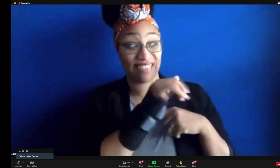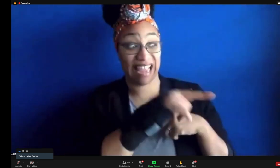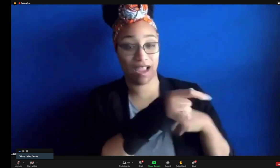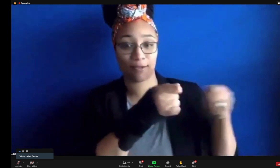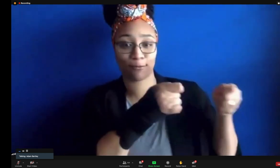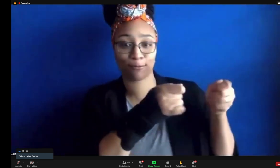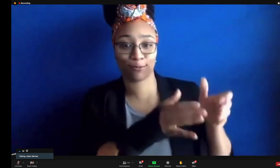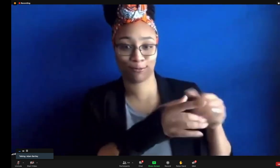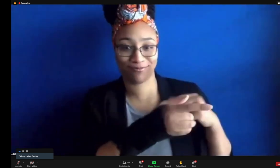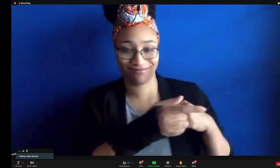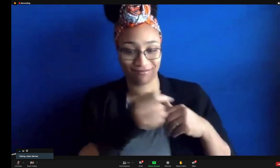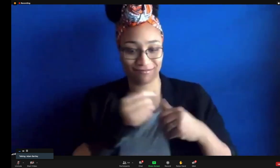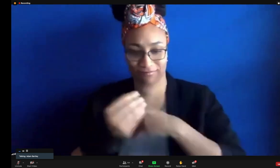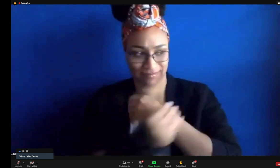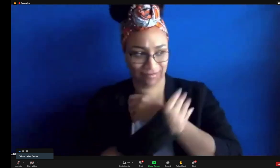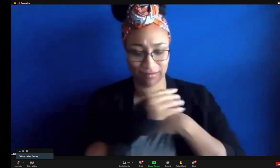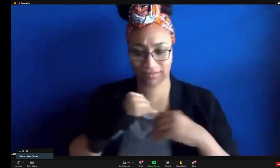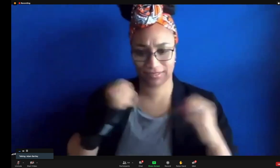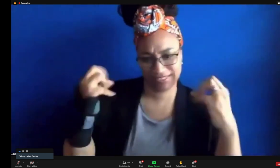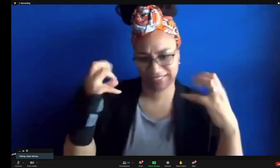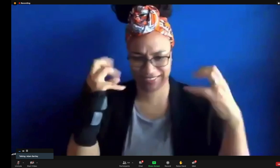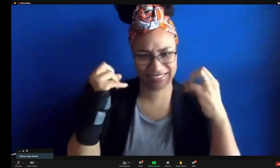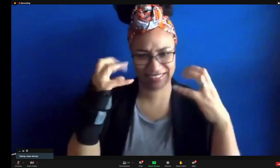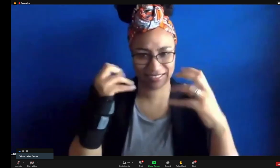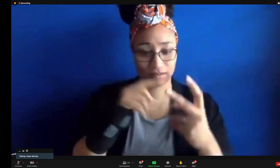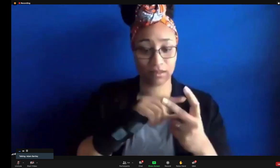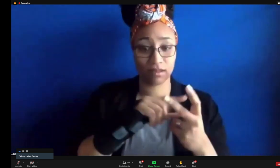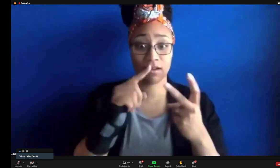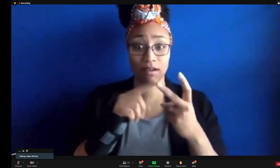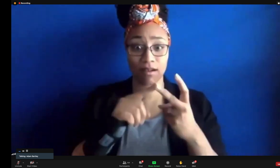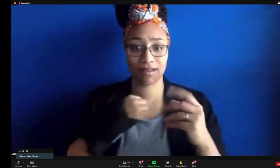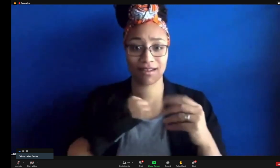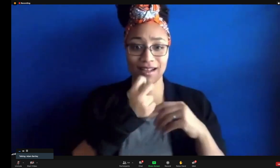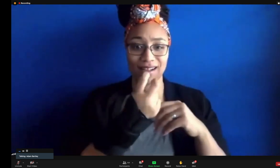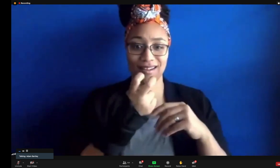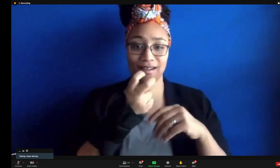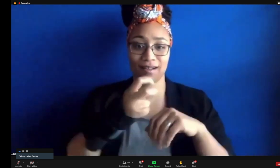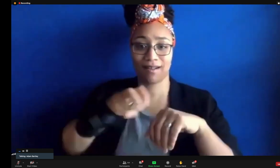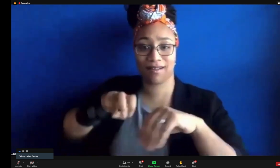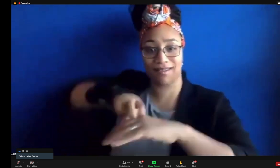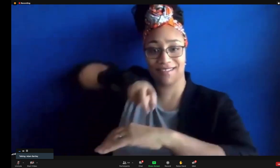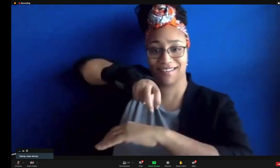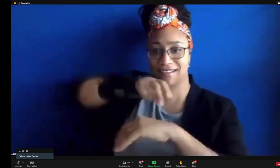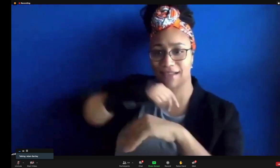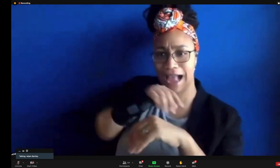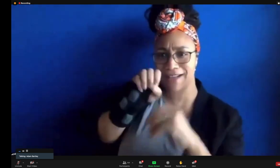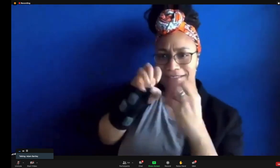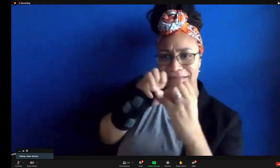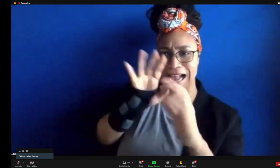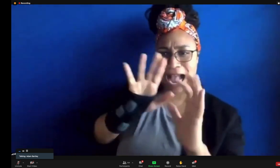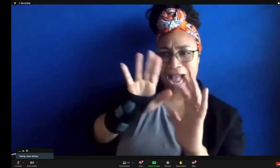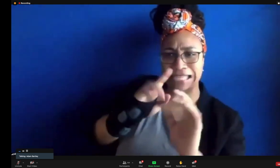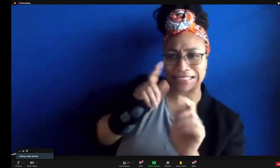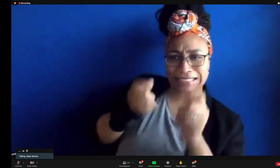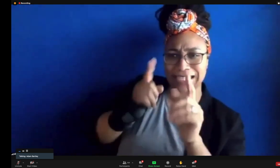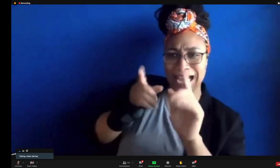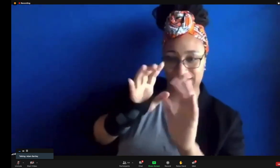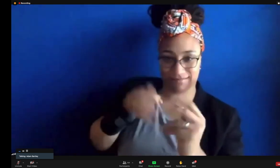and having the cultural competencies in the consultant there to feed into that creates a richer translation. So, sometimes